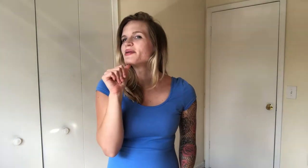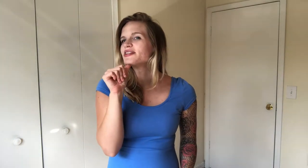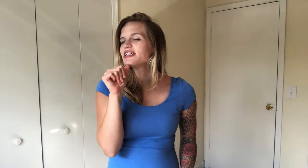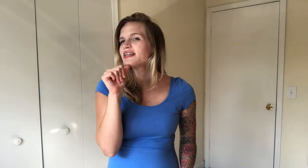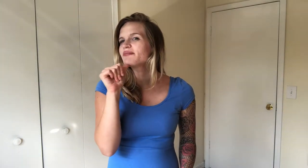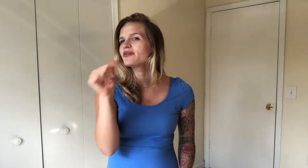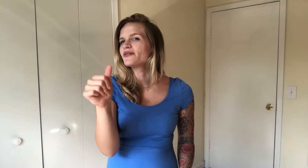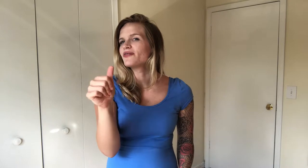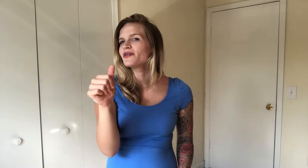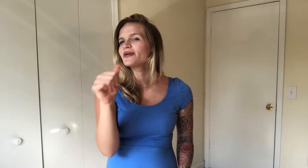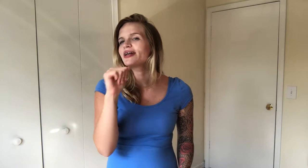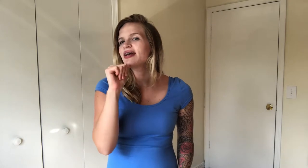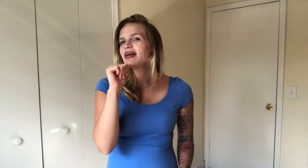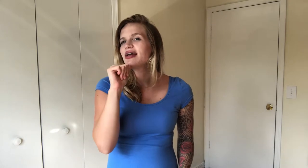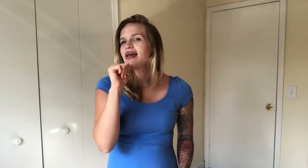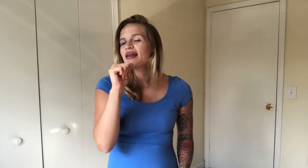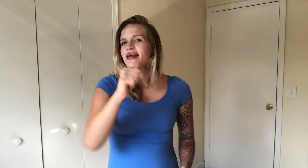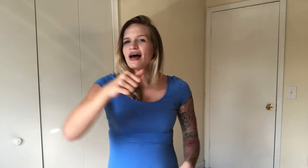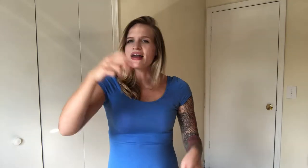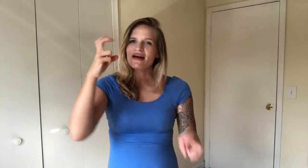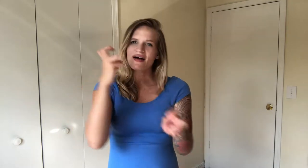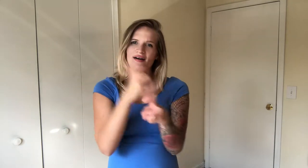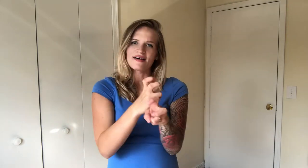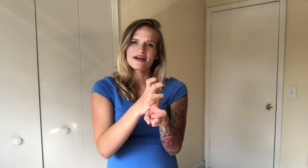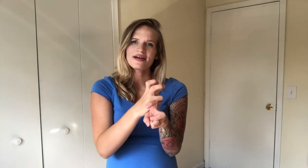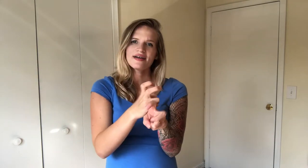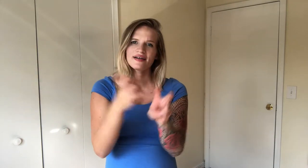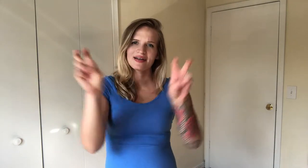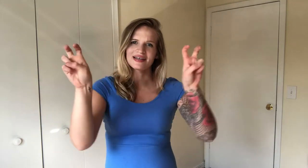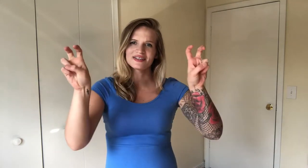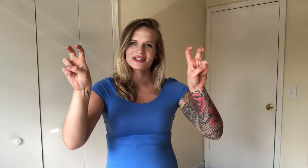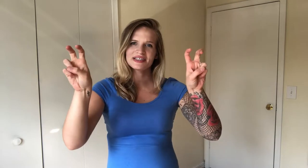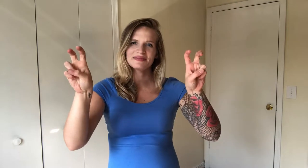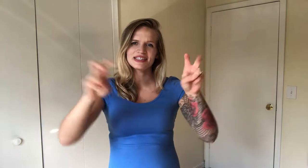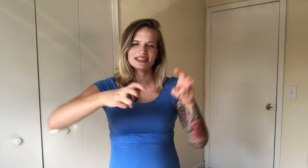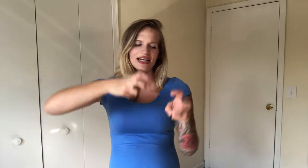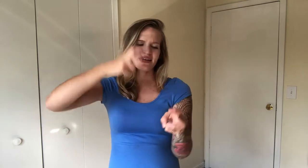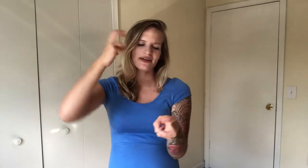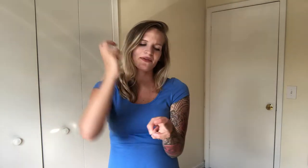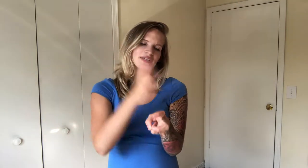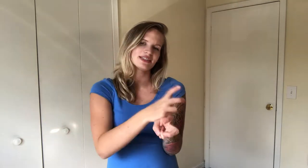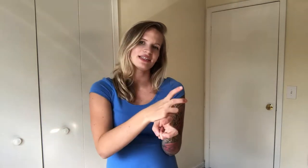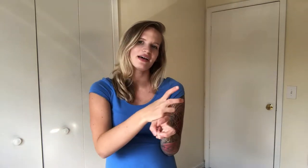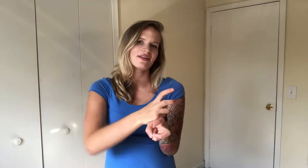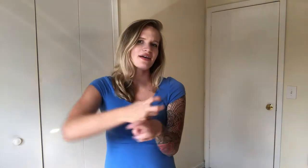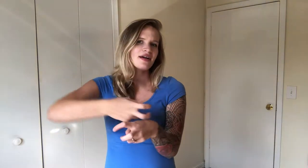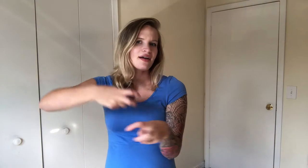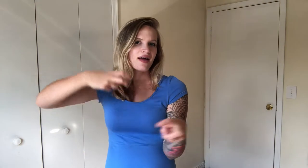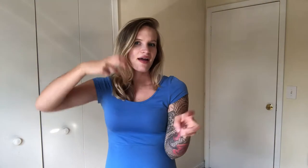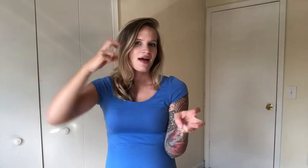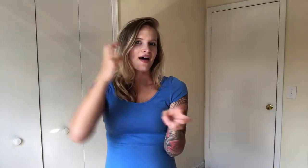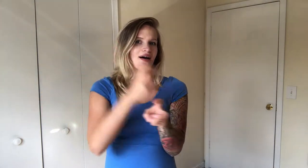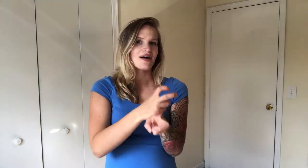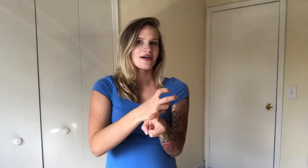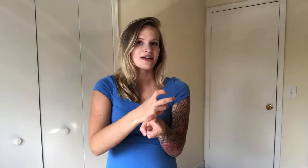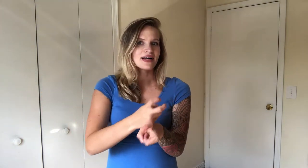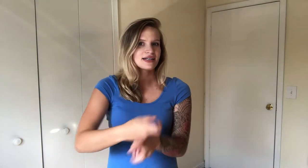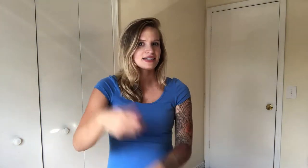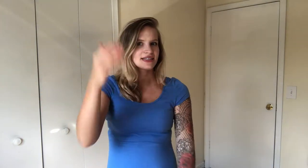your chin. Pull forward. Not hard. Like a crooked peace sign. Hit one to the other. Hard to